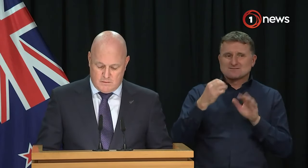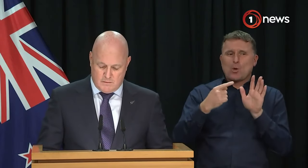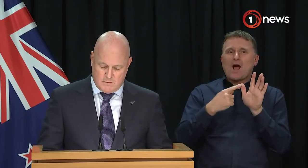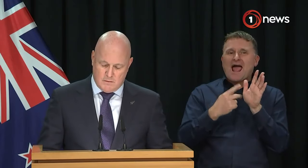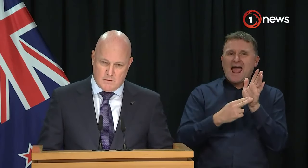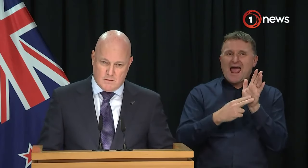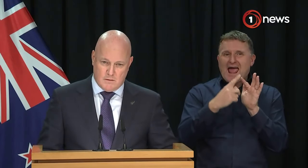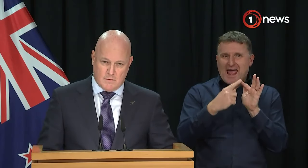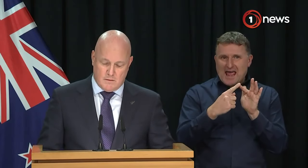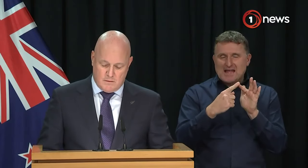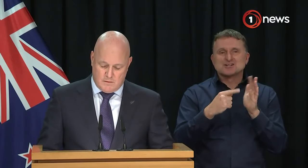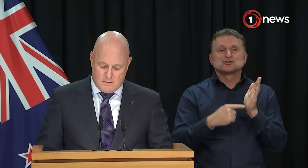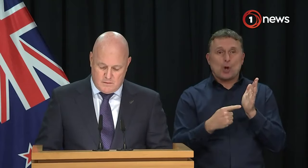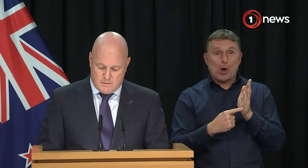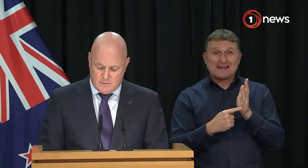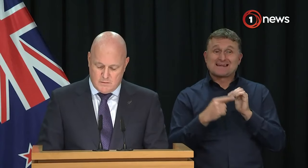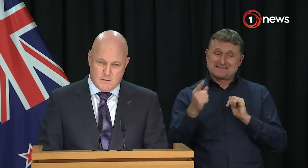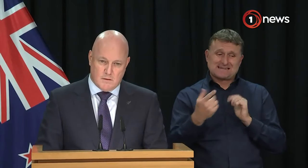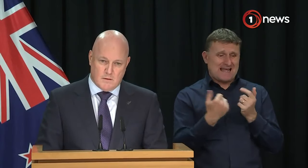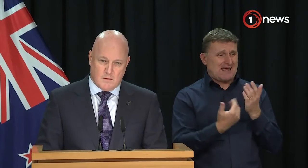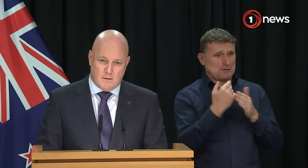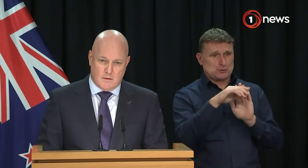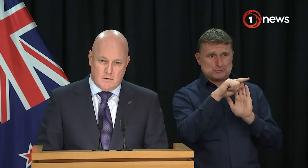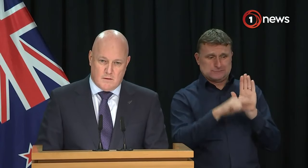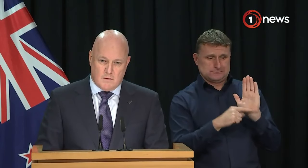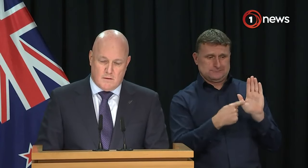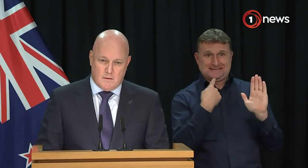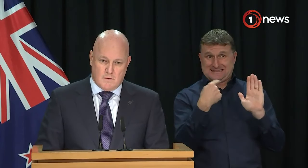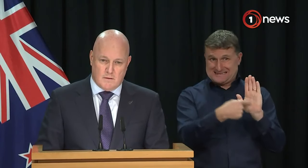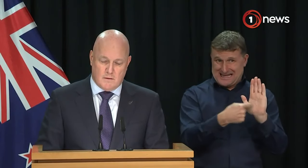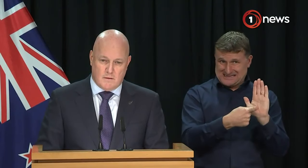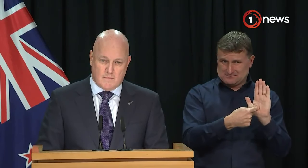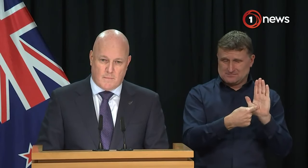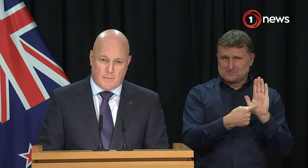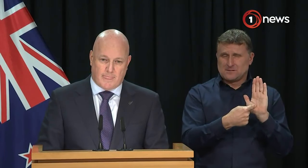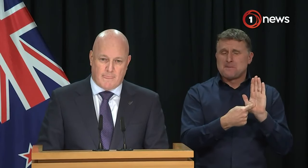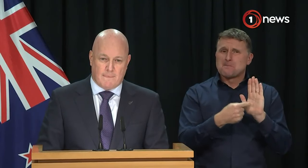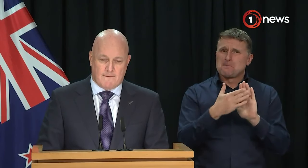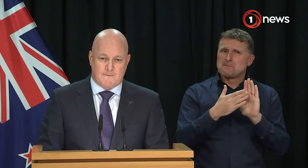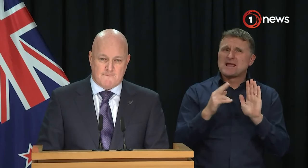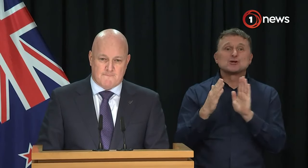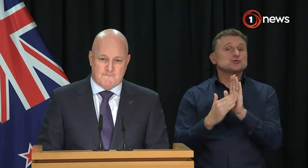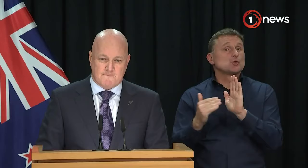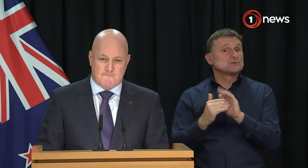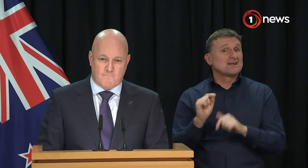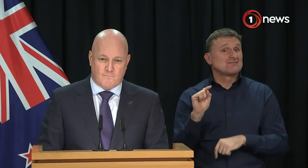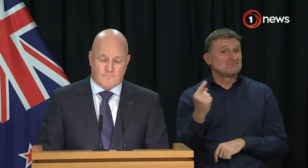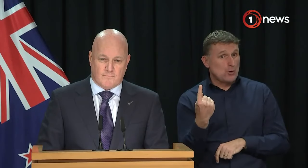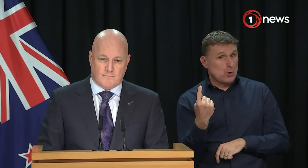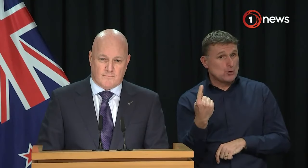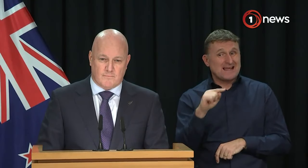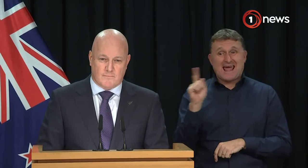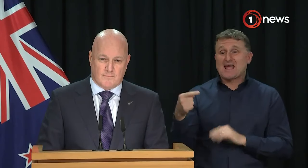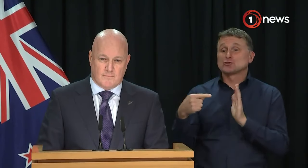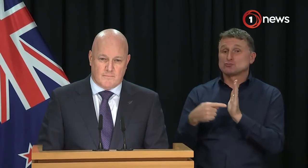7AA in 2017, and then it was implemented or enacted by New Zealand First and Tracey Marty?